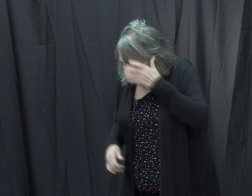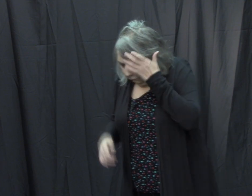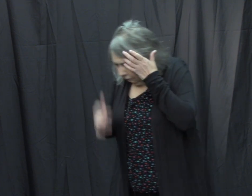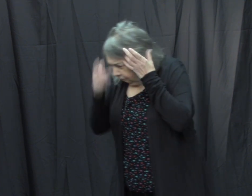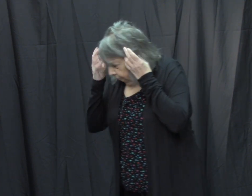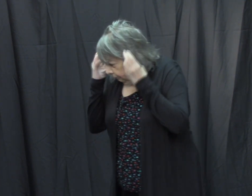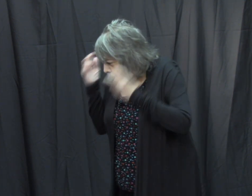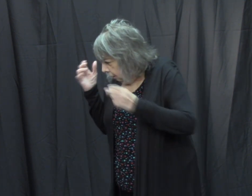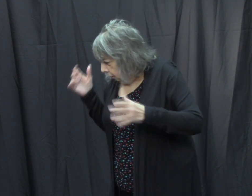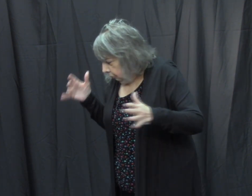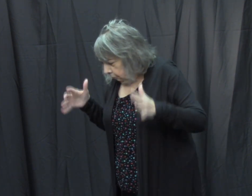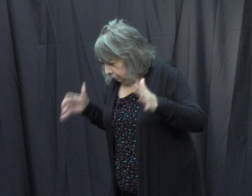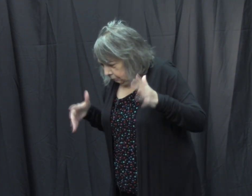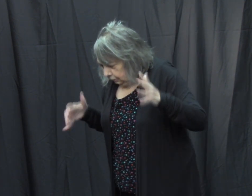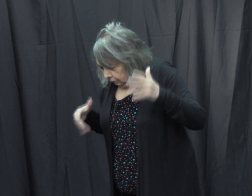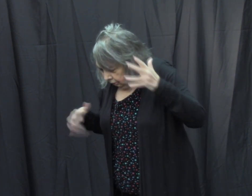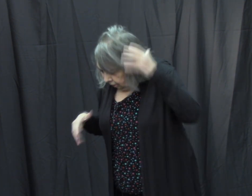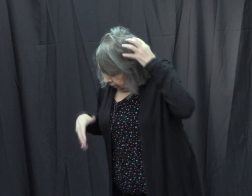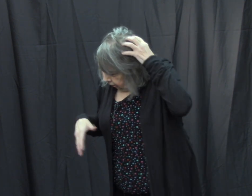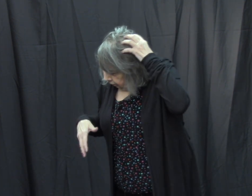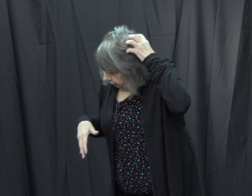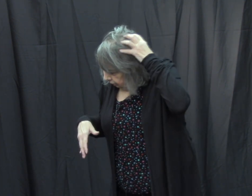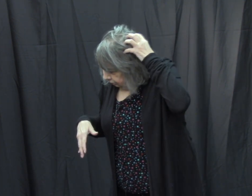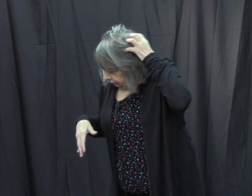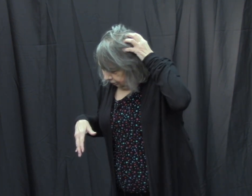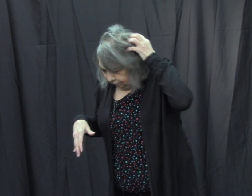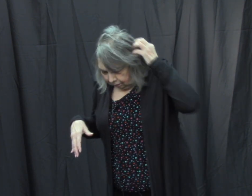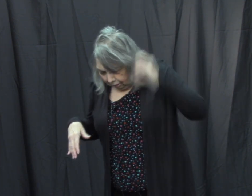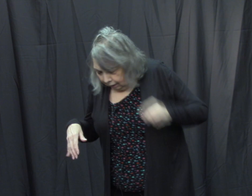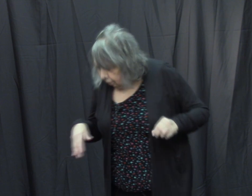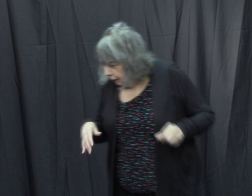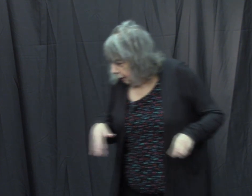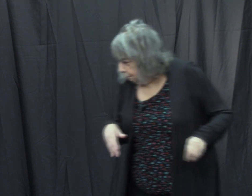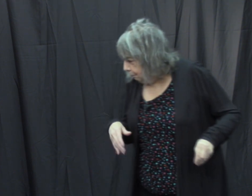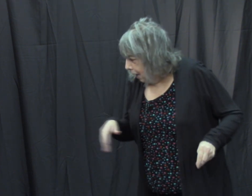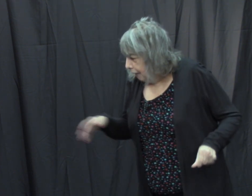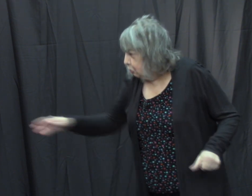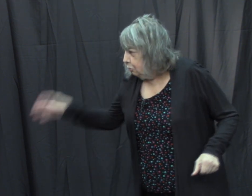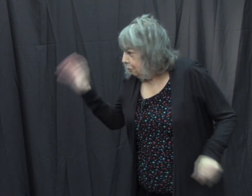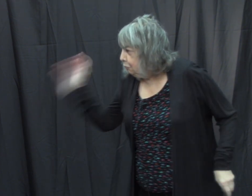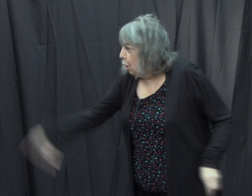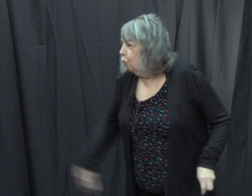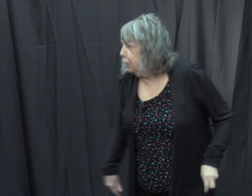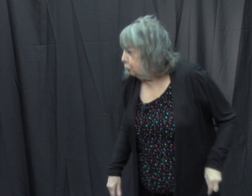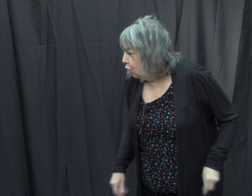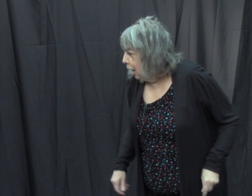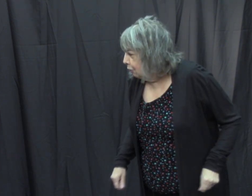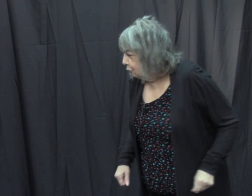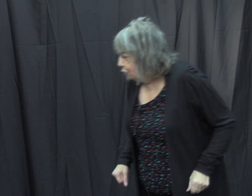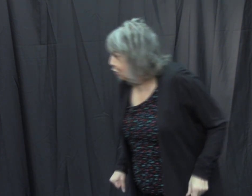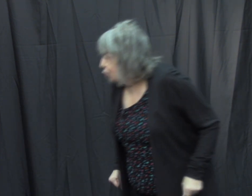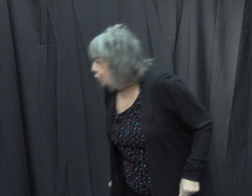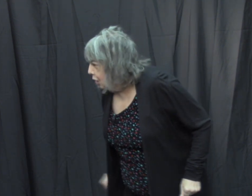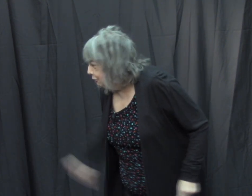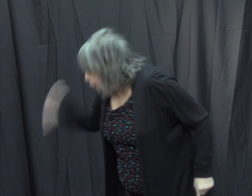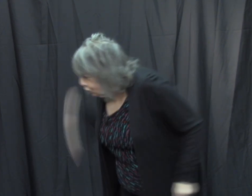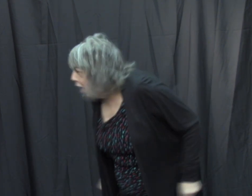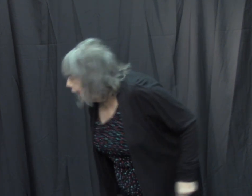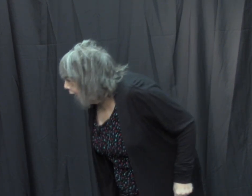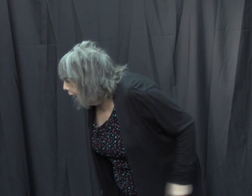I told the child, shut up.